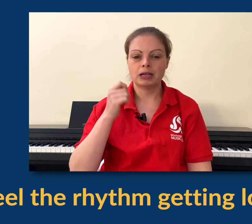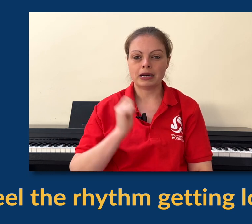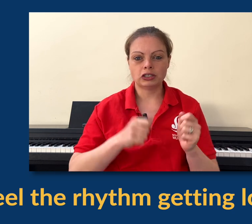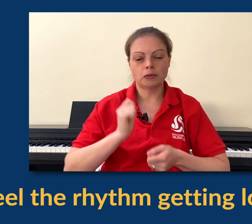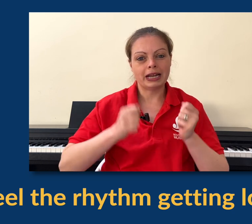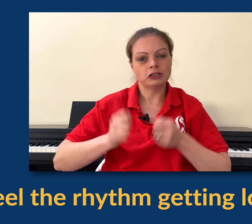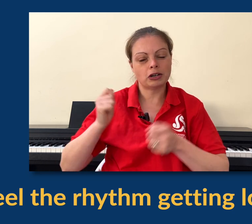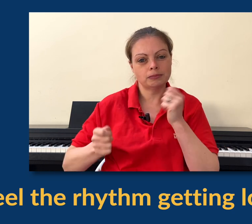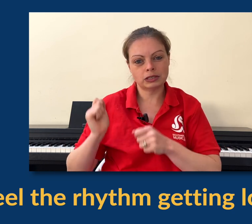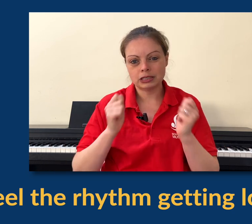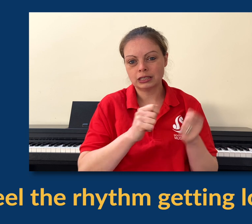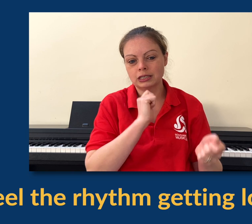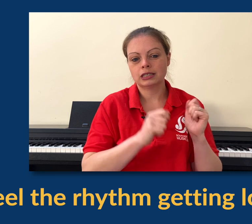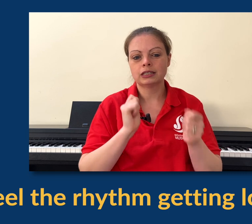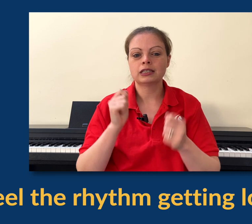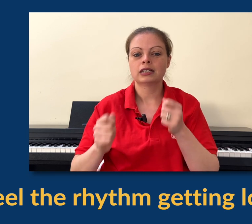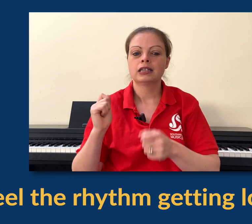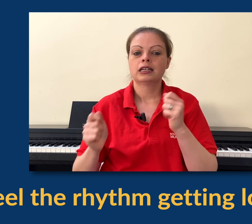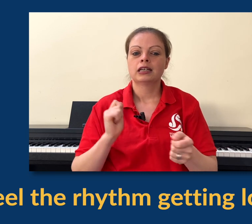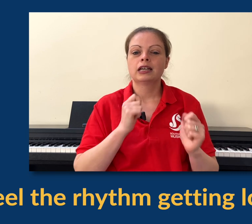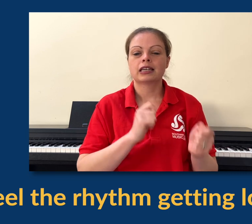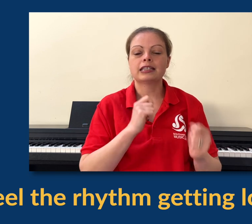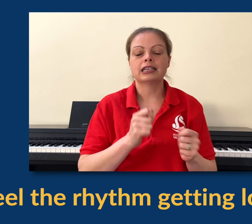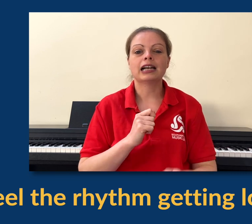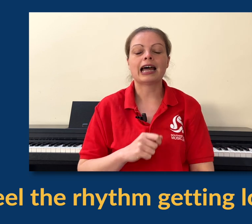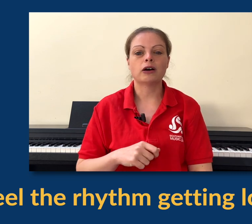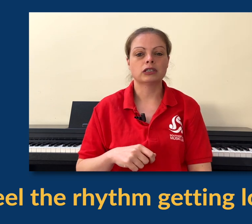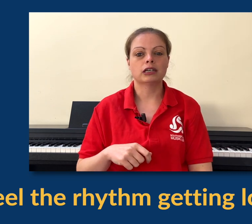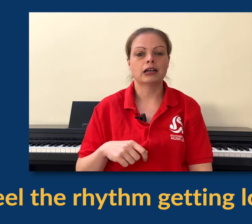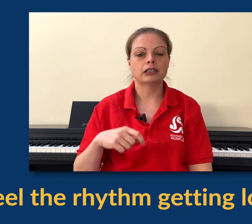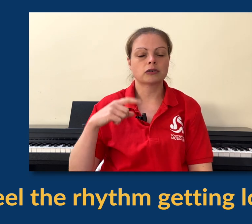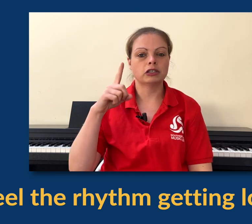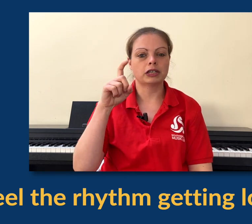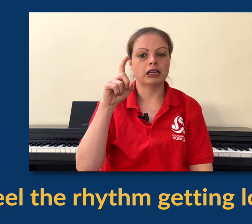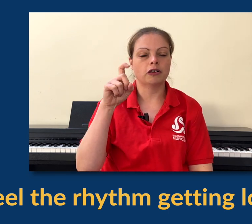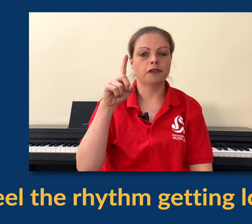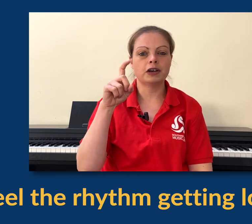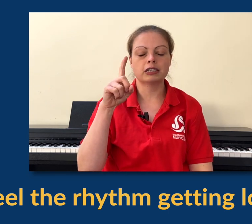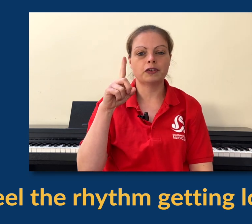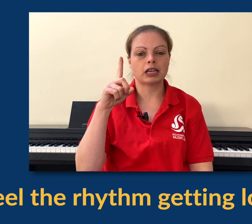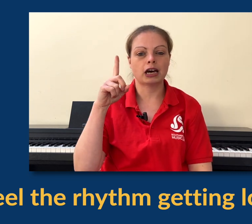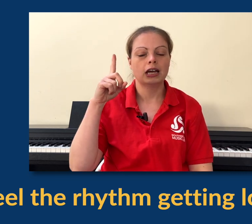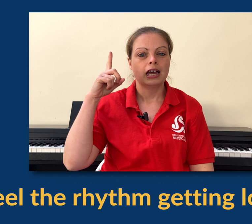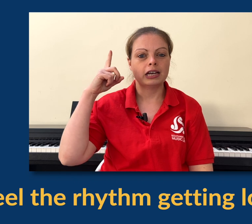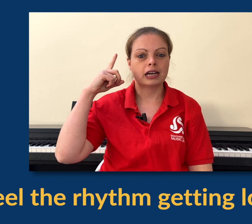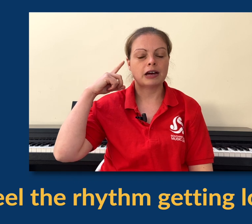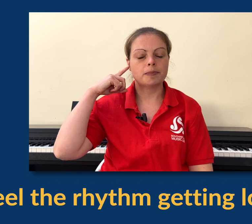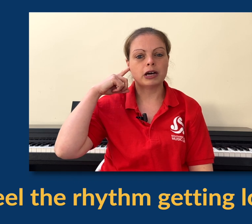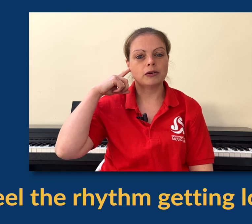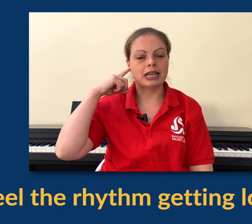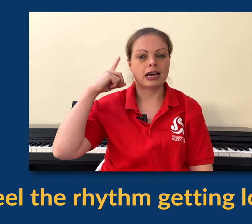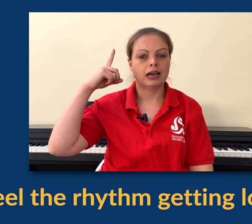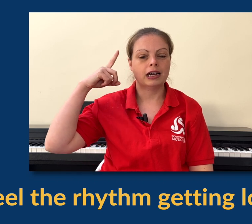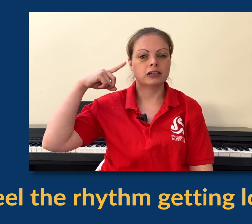rhythm. Imagine you're playing drums getting louder. Now, loud is quite tricky. You've got your first finger and you're going to